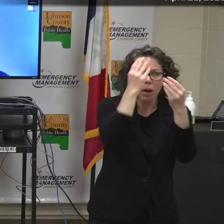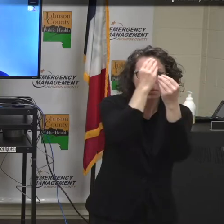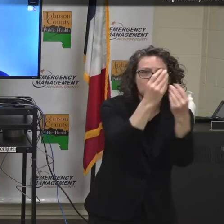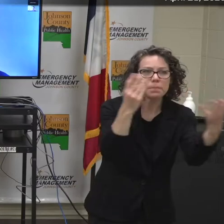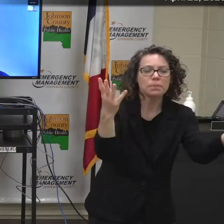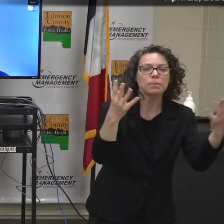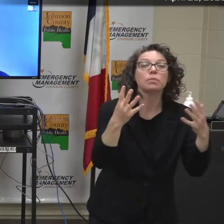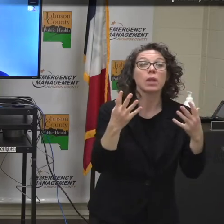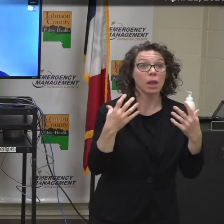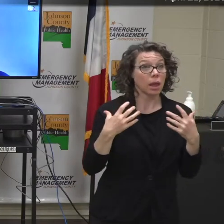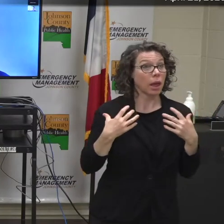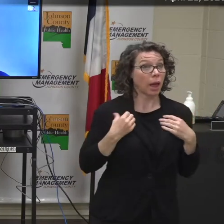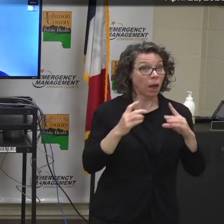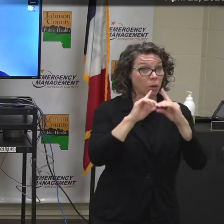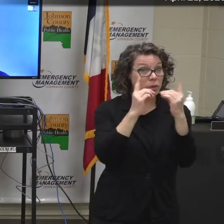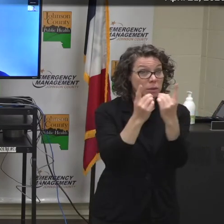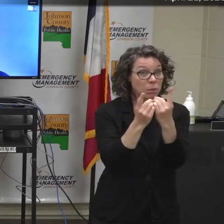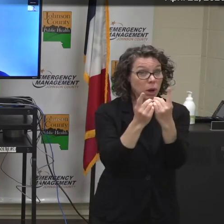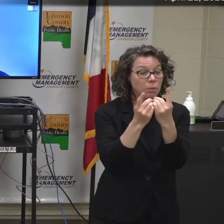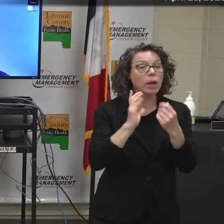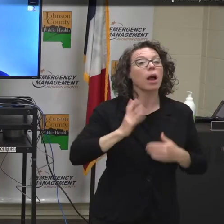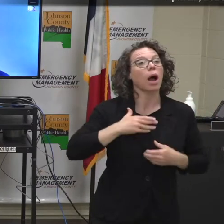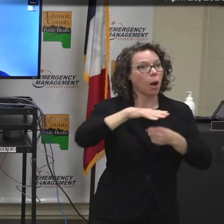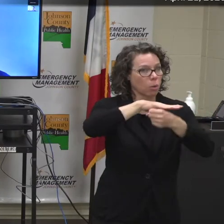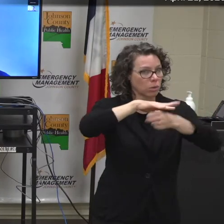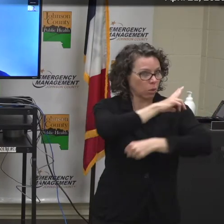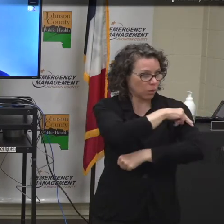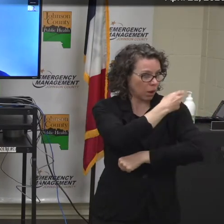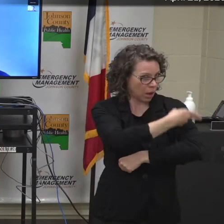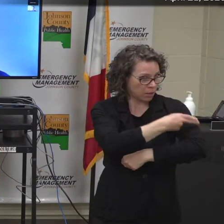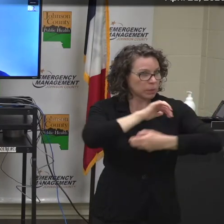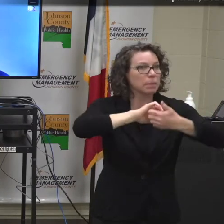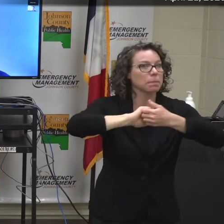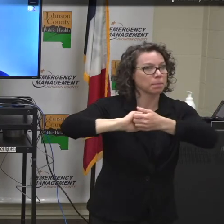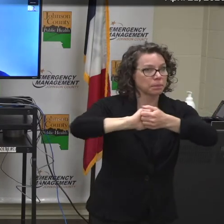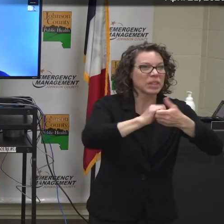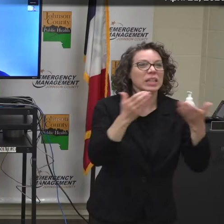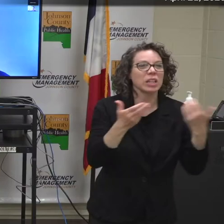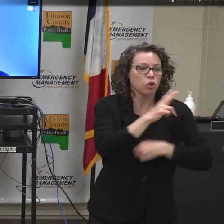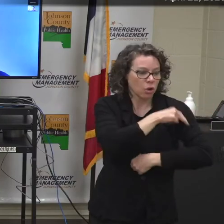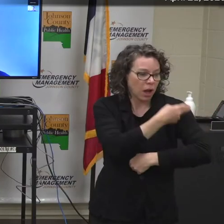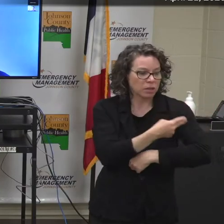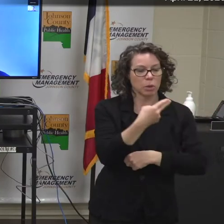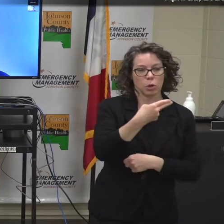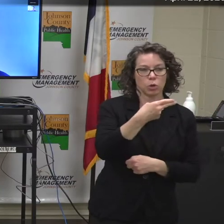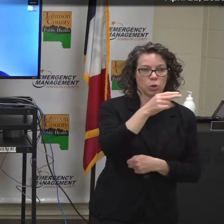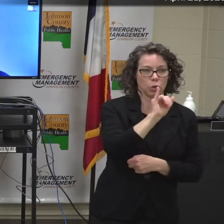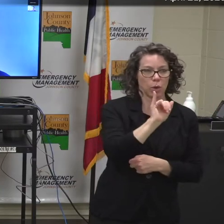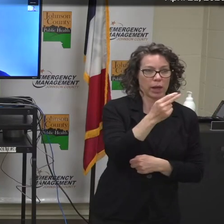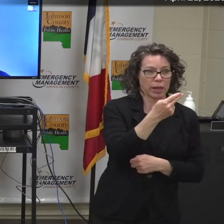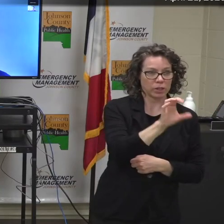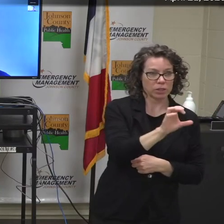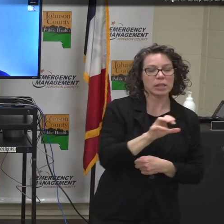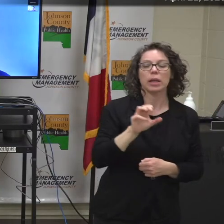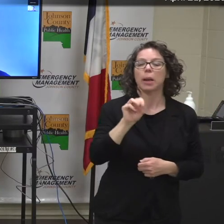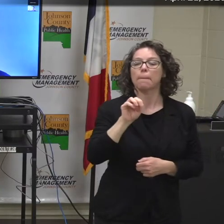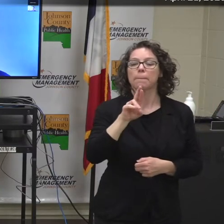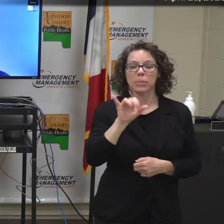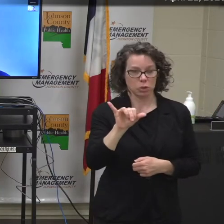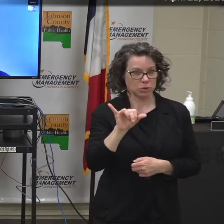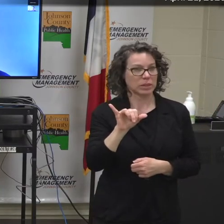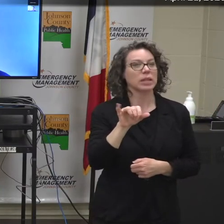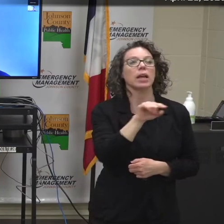the health department and our local hospitals, UIAC and Mercy, are working closely